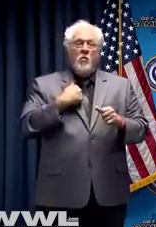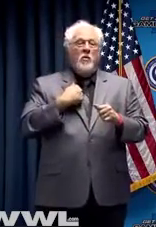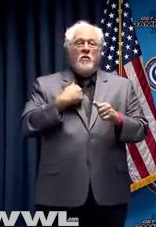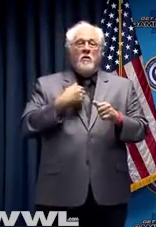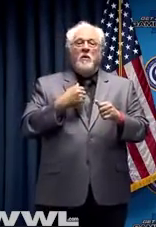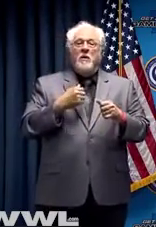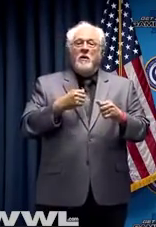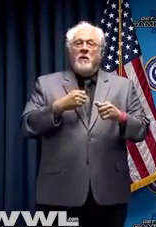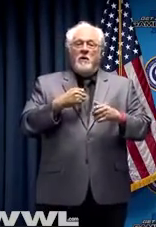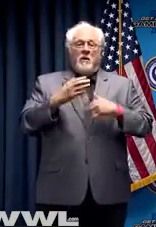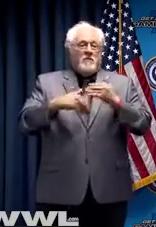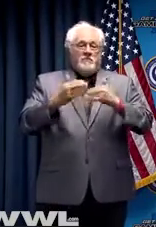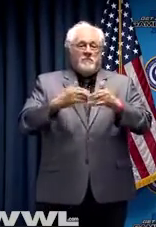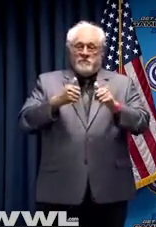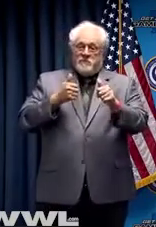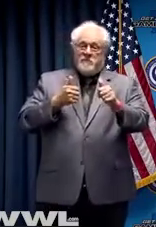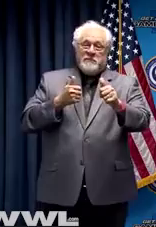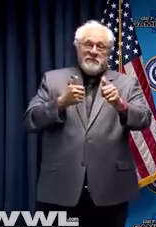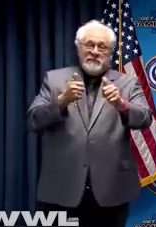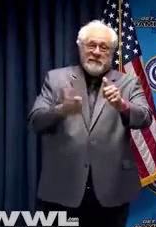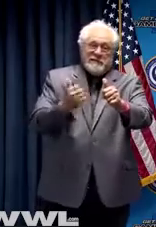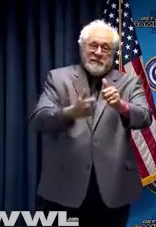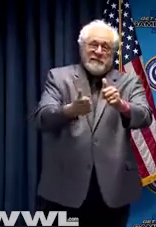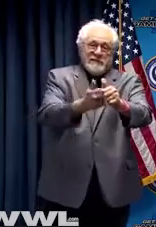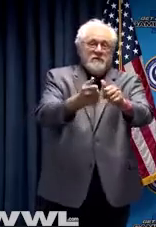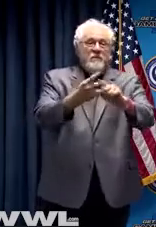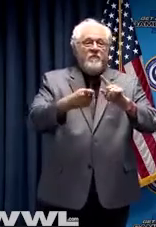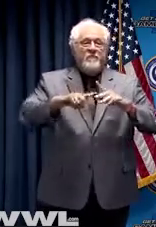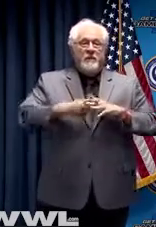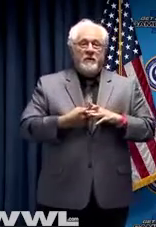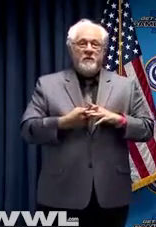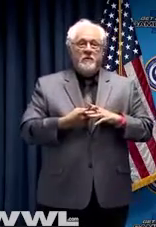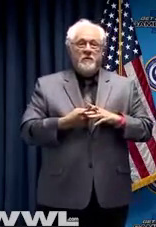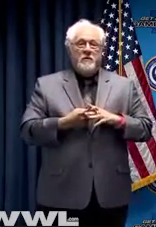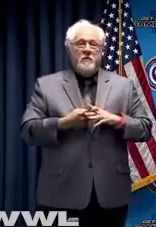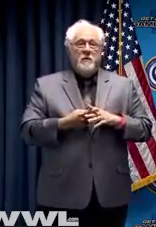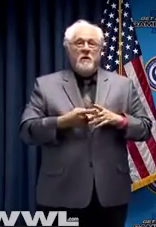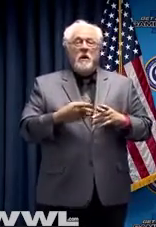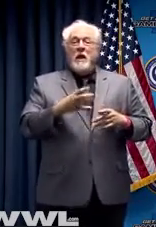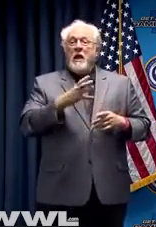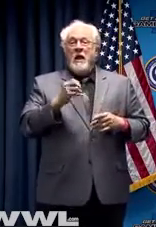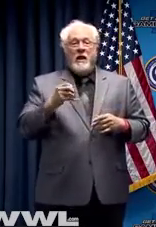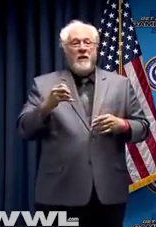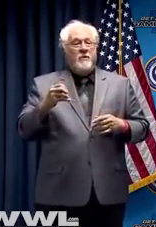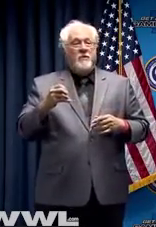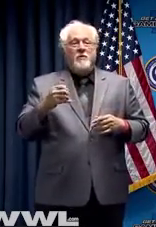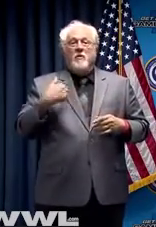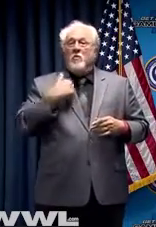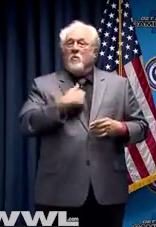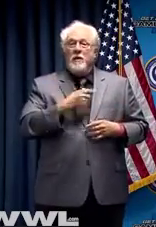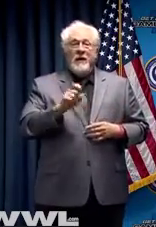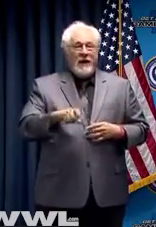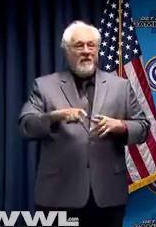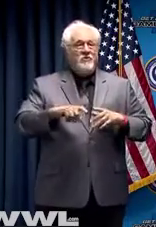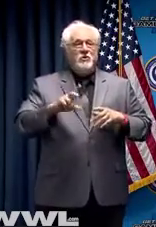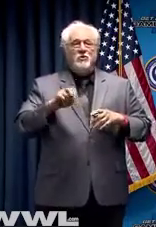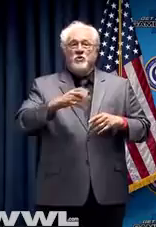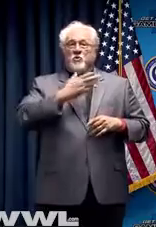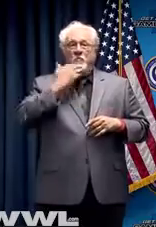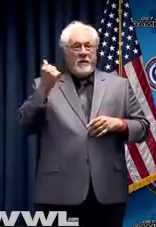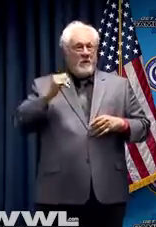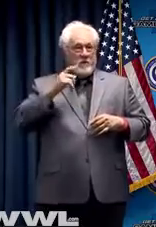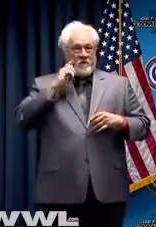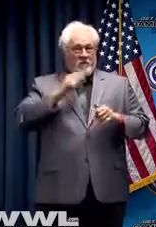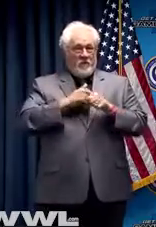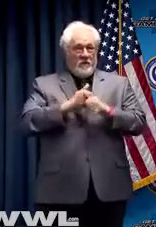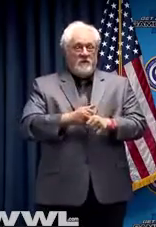thing in the United States and the state of Louisiana from the beginning. And so we have to do better on our